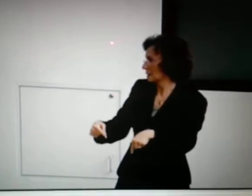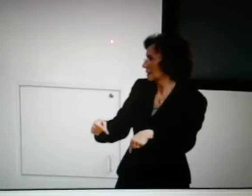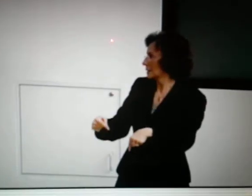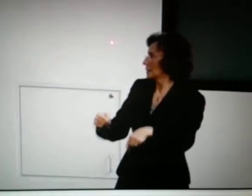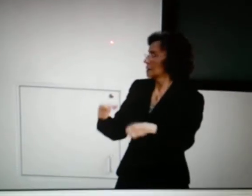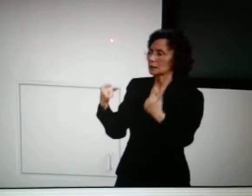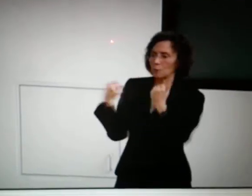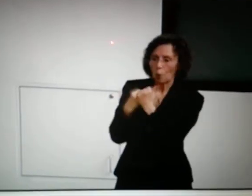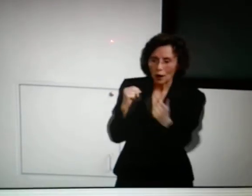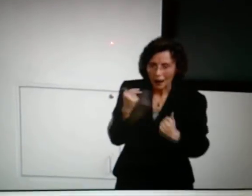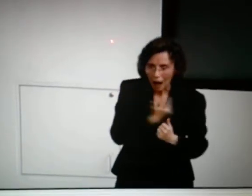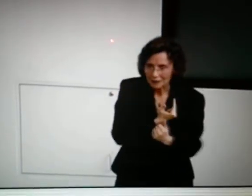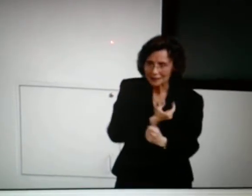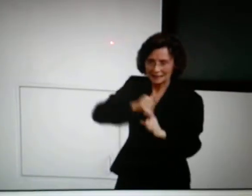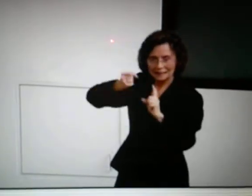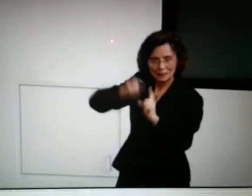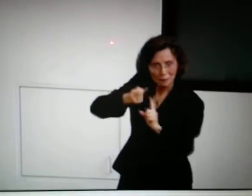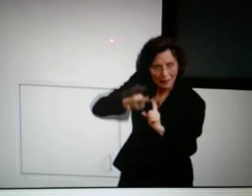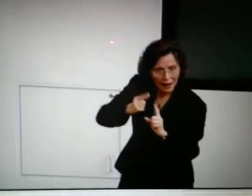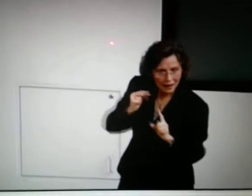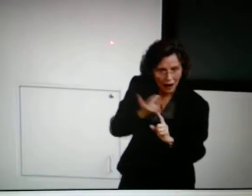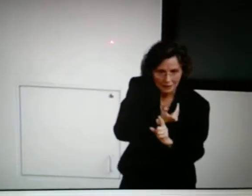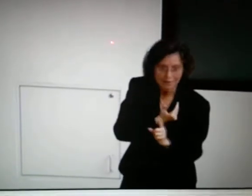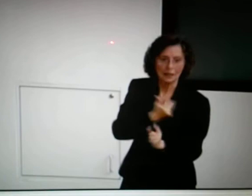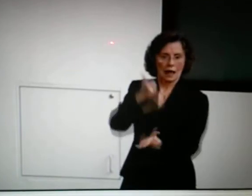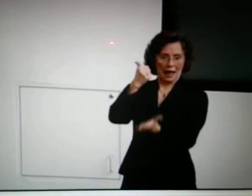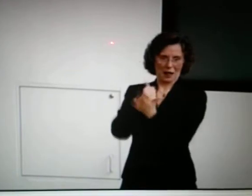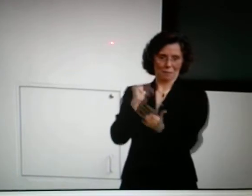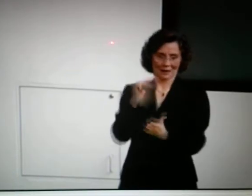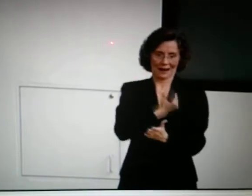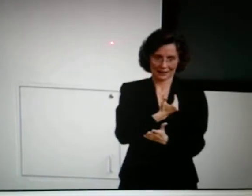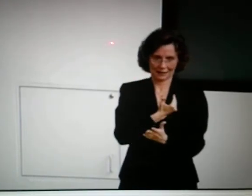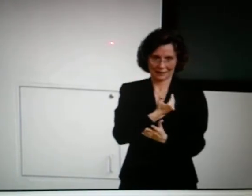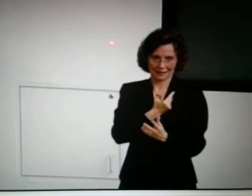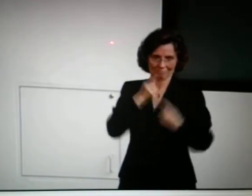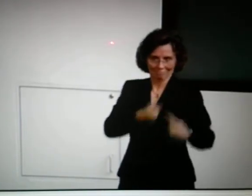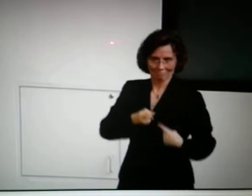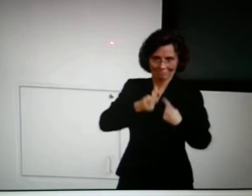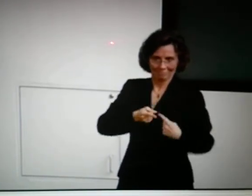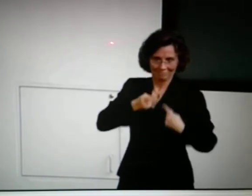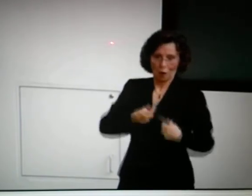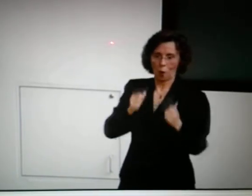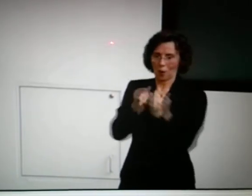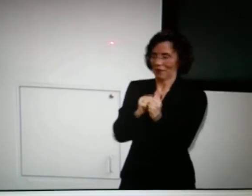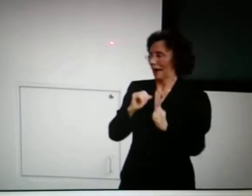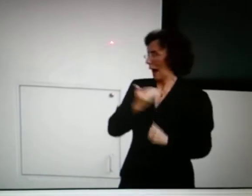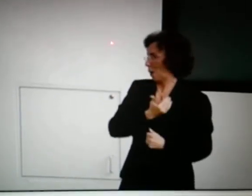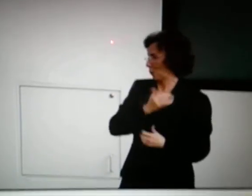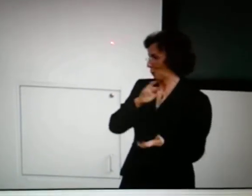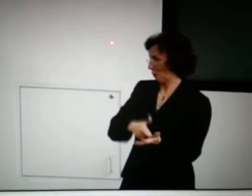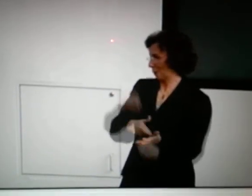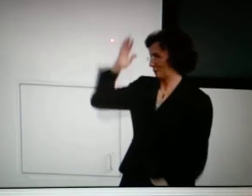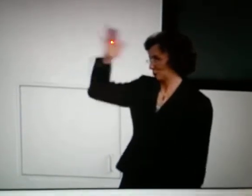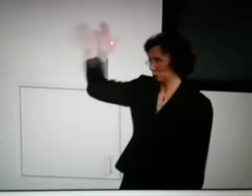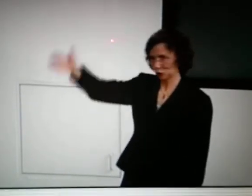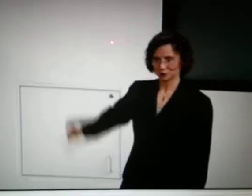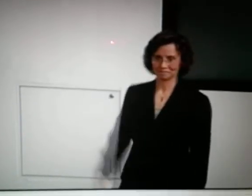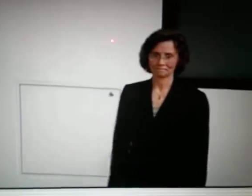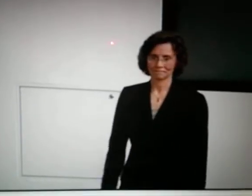presenters from near and far who have come to support us and to stimulate us and to help us struggle